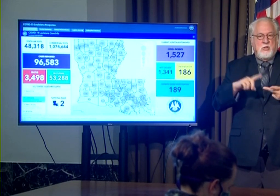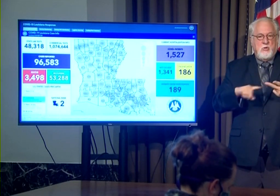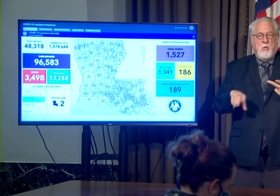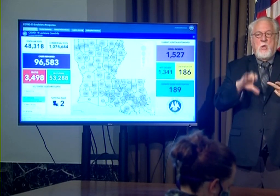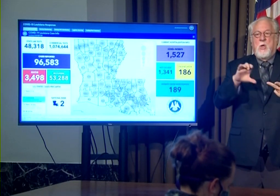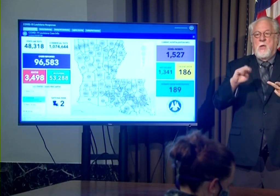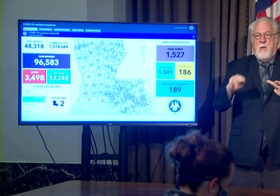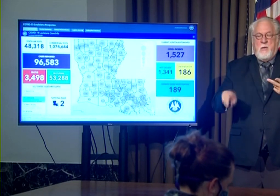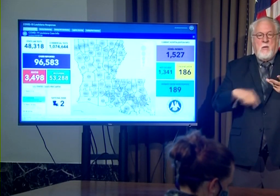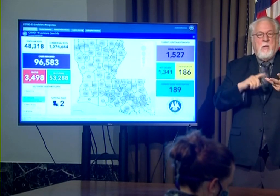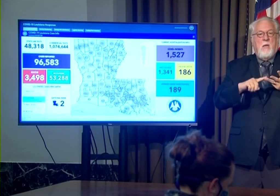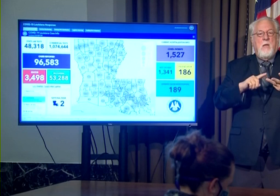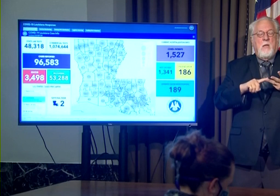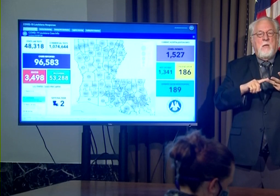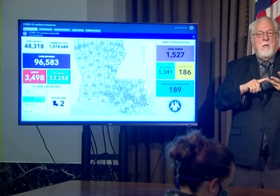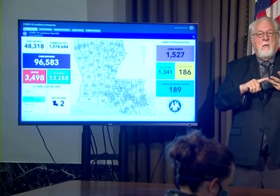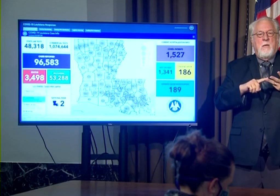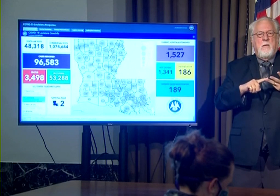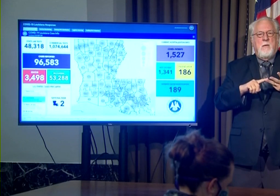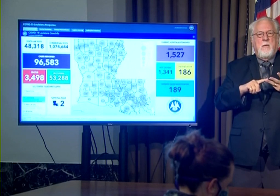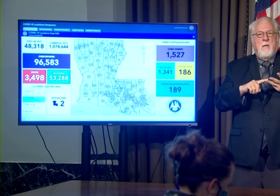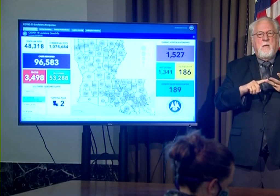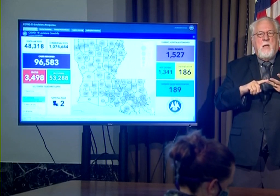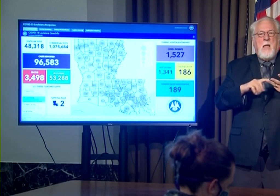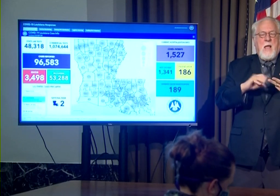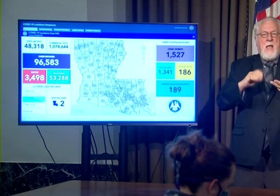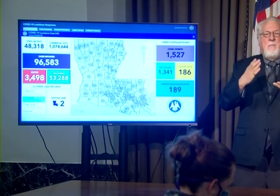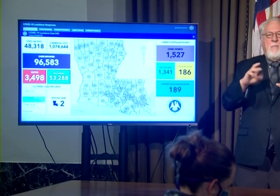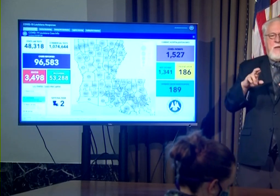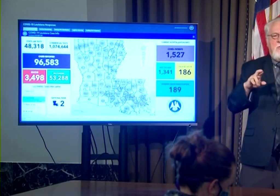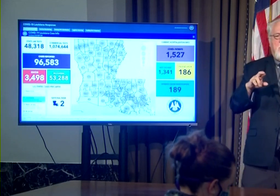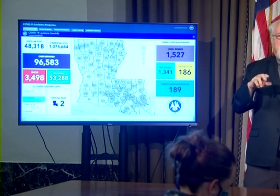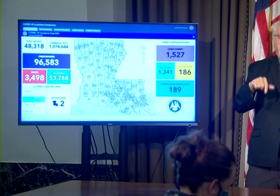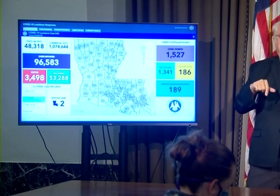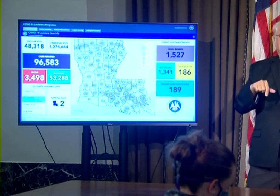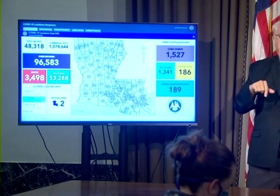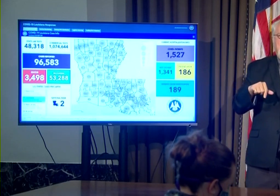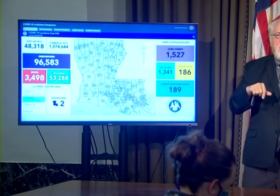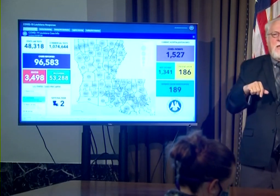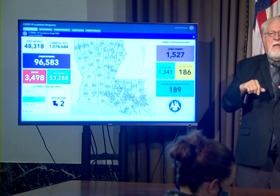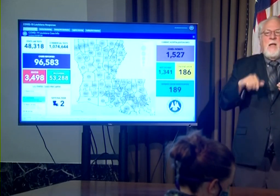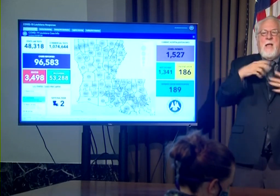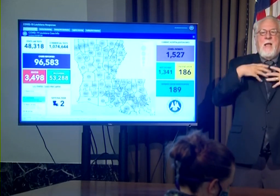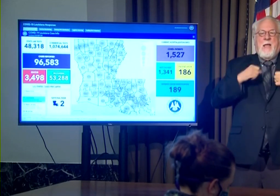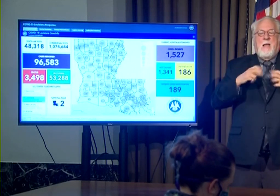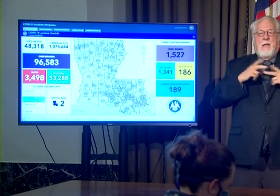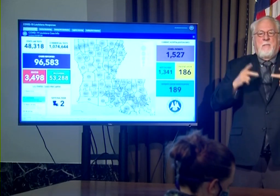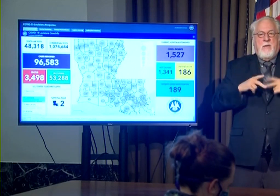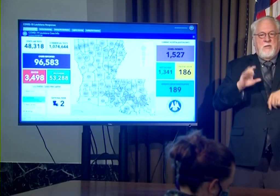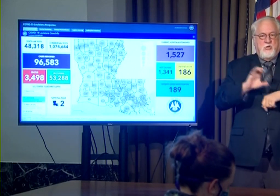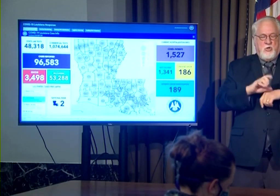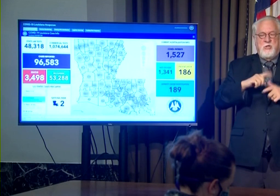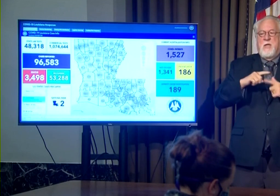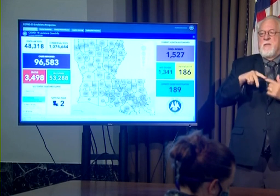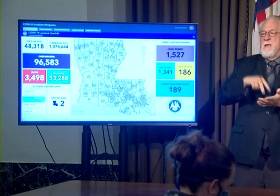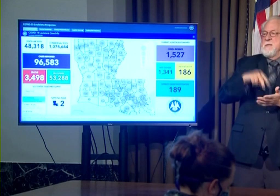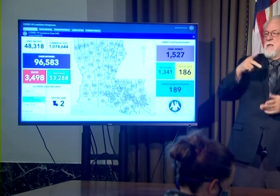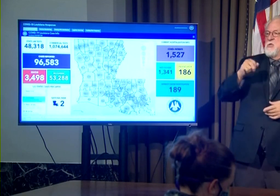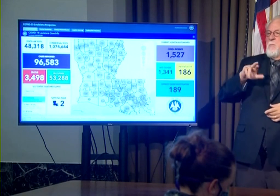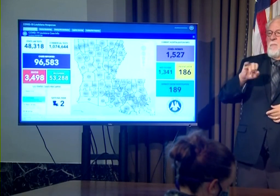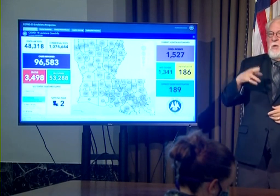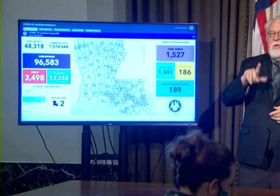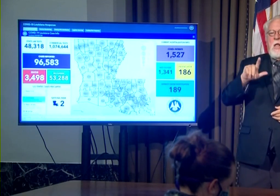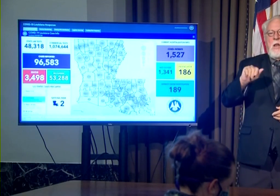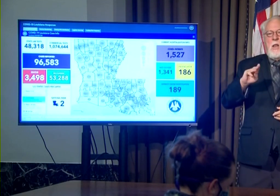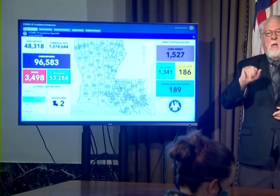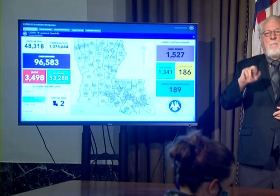in Baton Rouge here obviously Healing Place Church and then Ascension Parish at Lamar